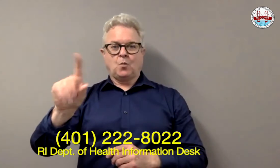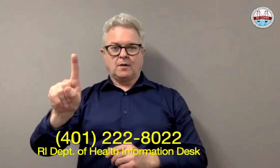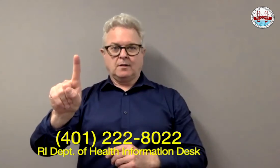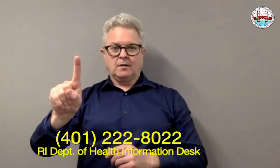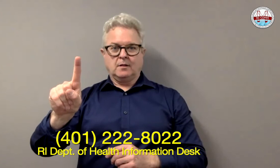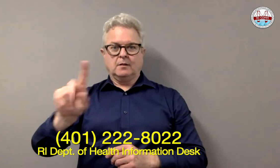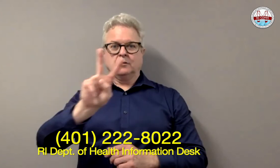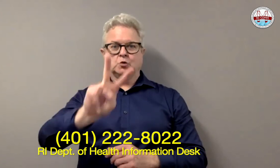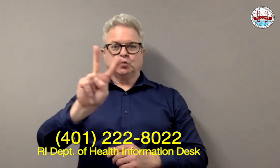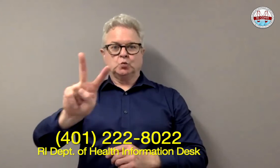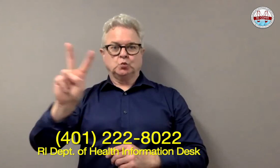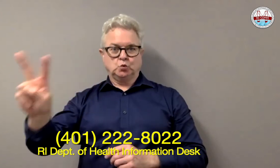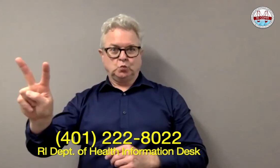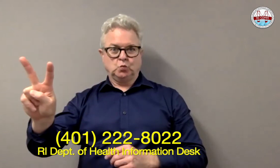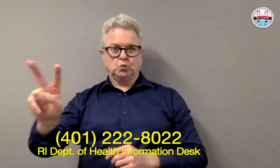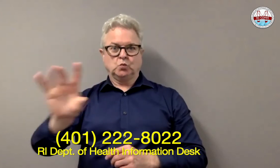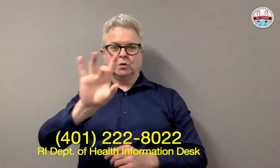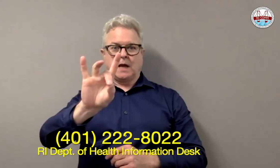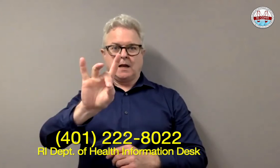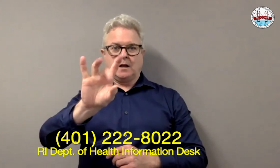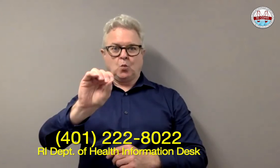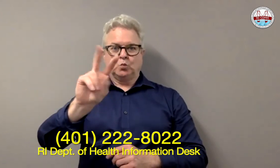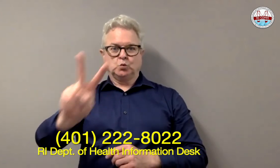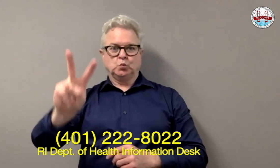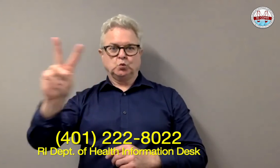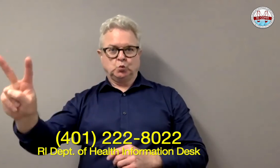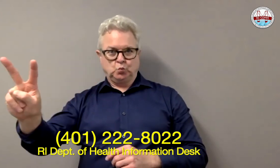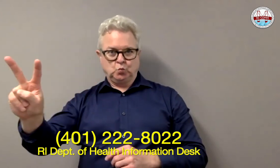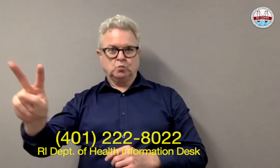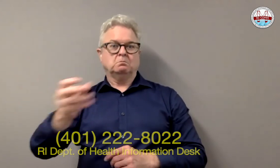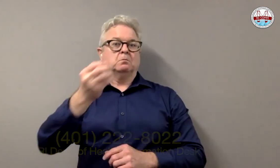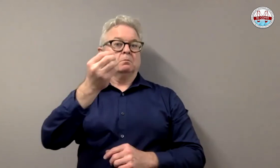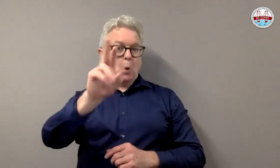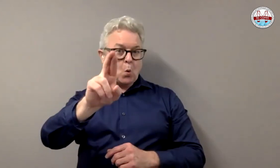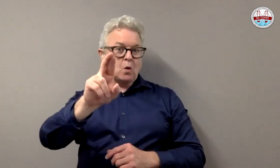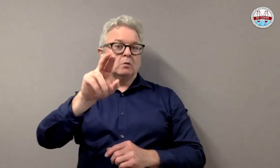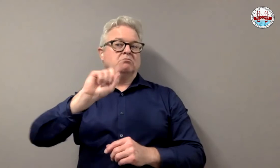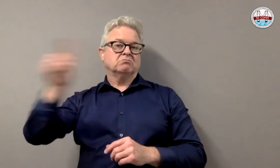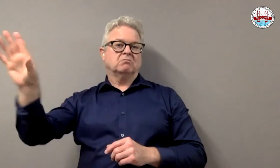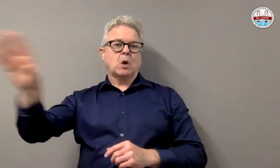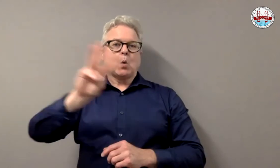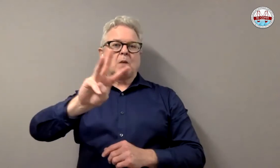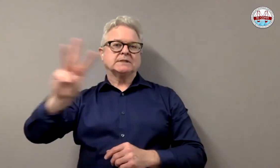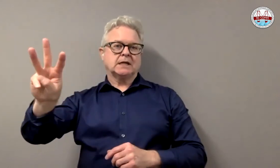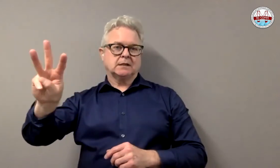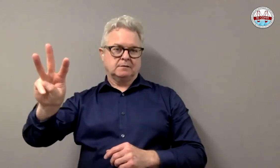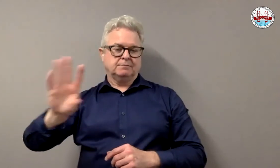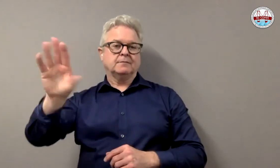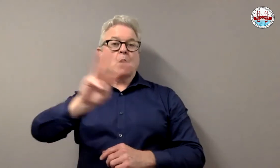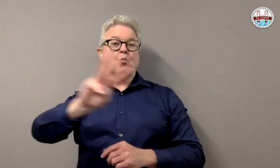is 401-222-8022, or you can go